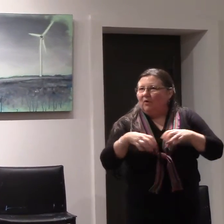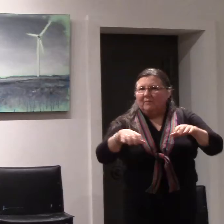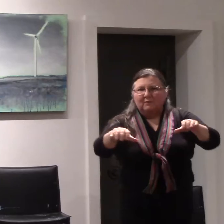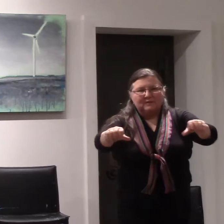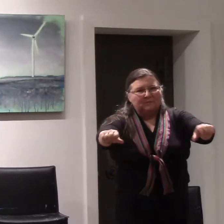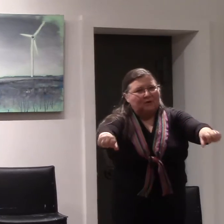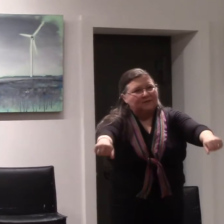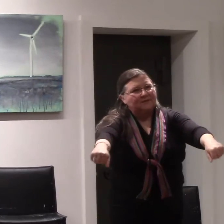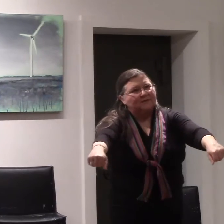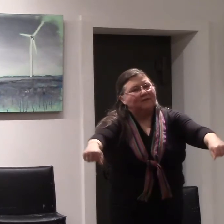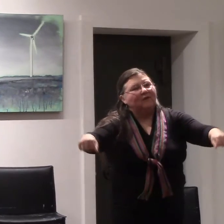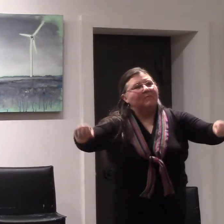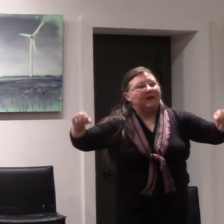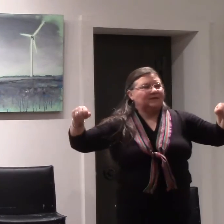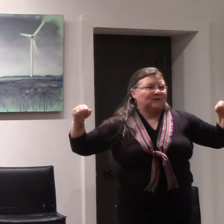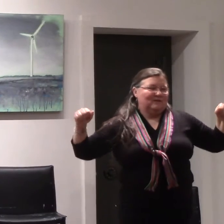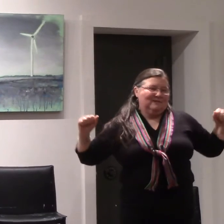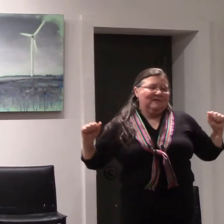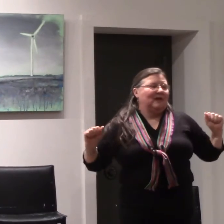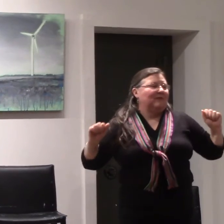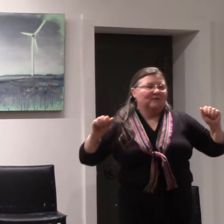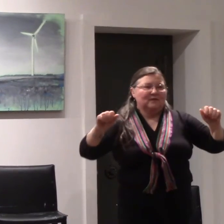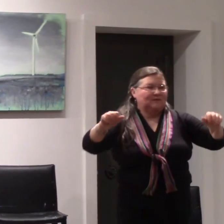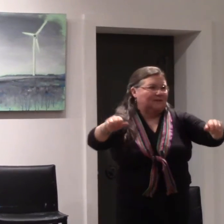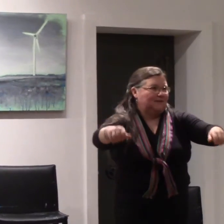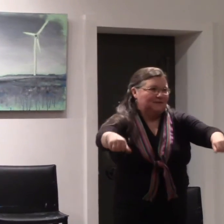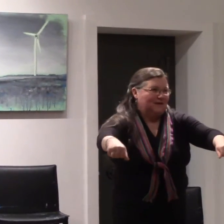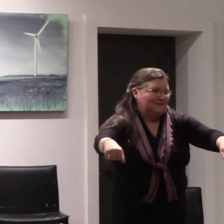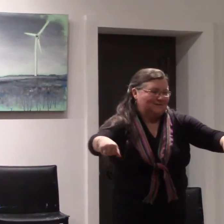boatman responds no master I have not studied science